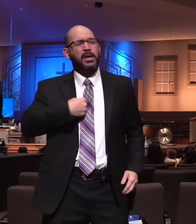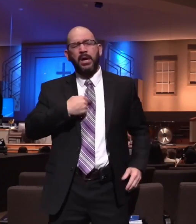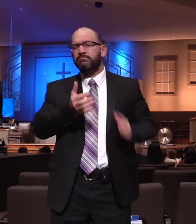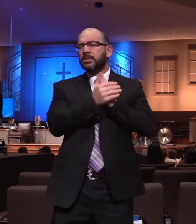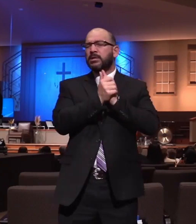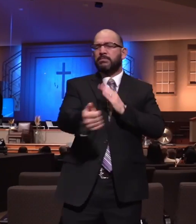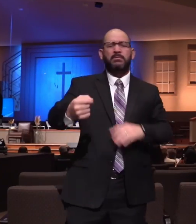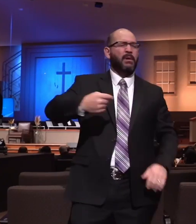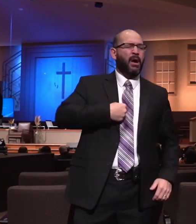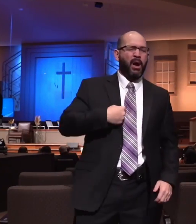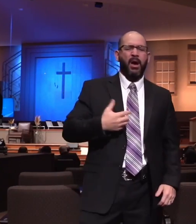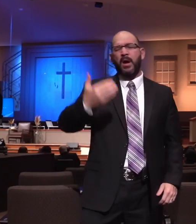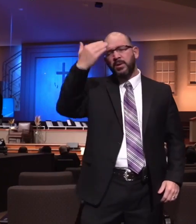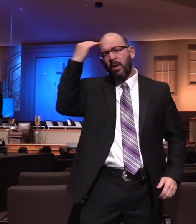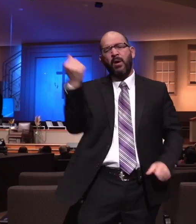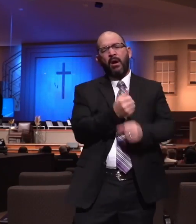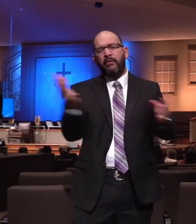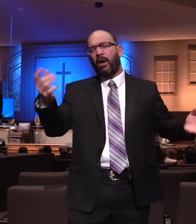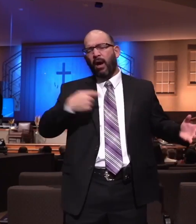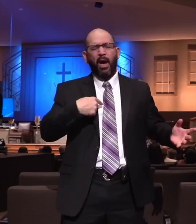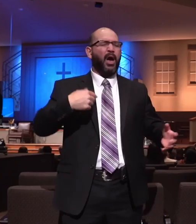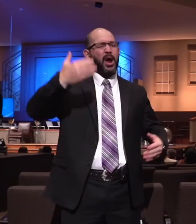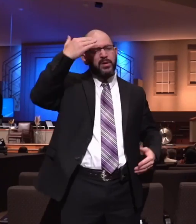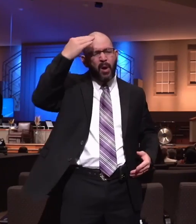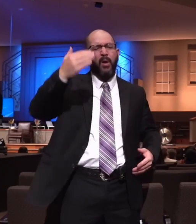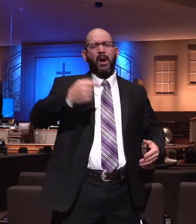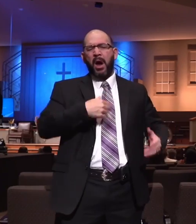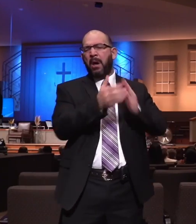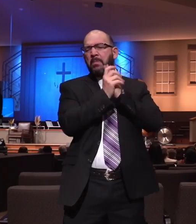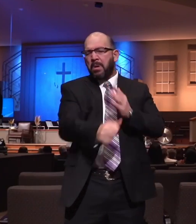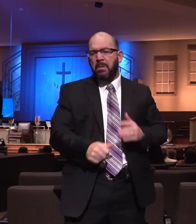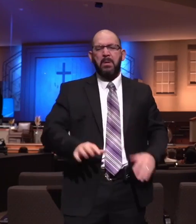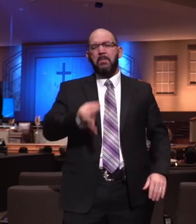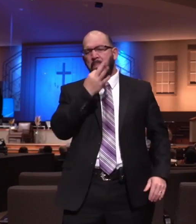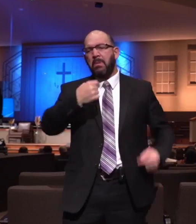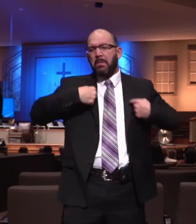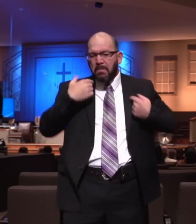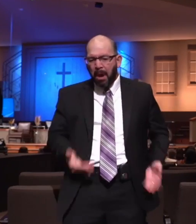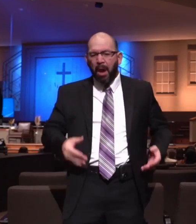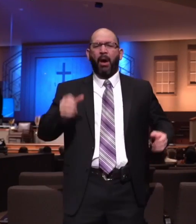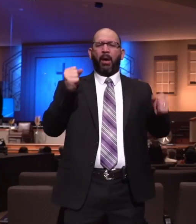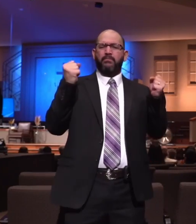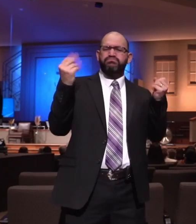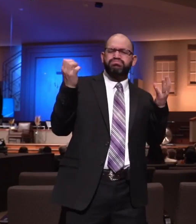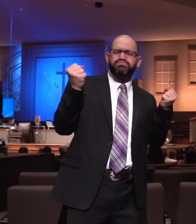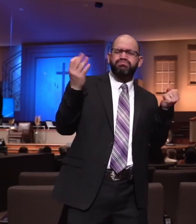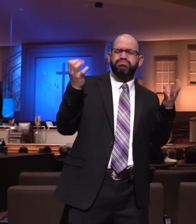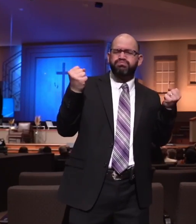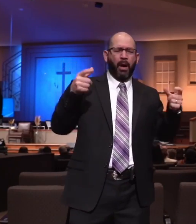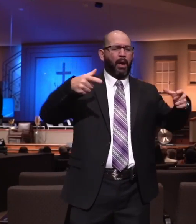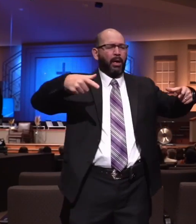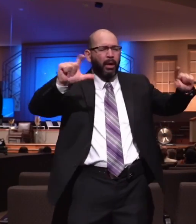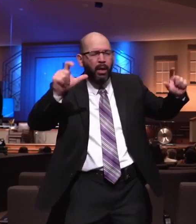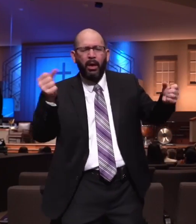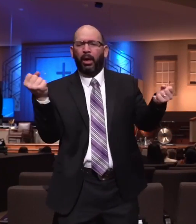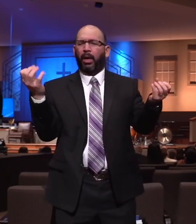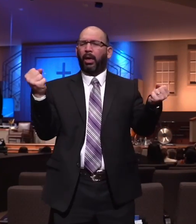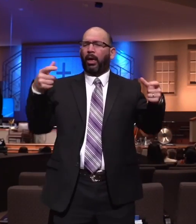hasn't led you to Christ, who hasn't labored for 37 years in your midst, who hasn't been a part of all this, look, they